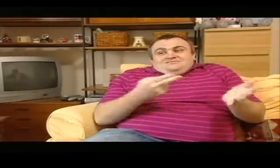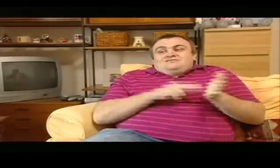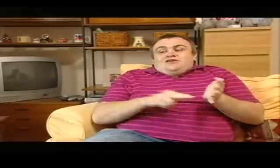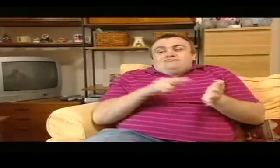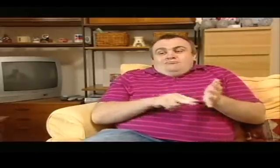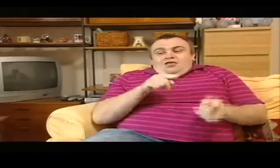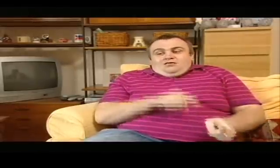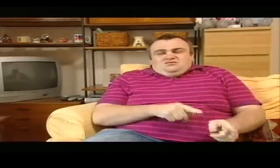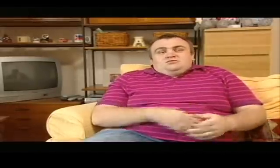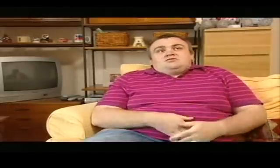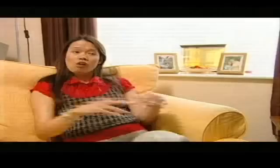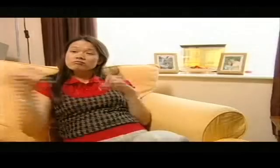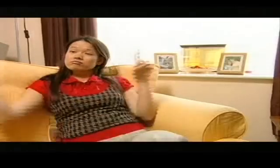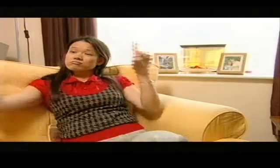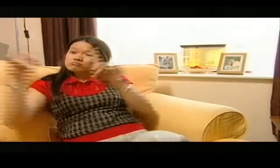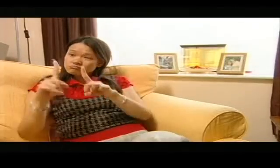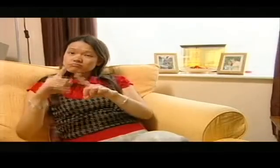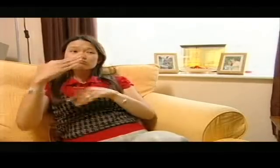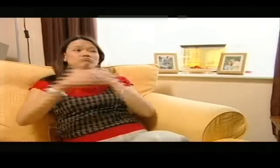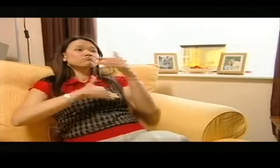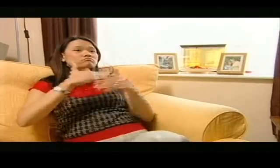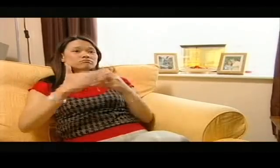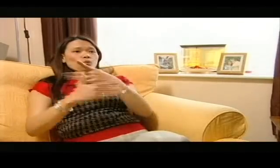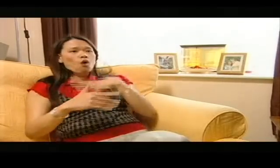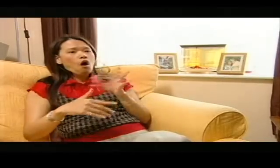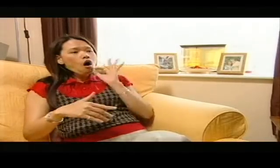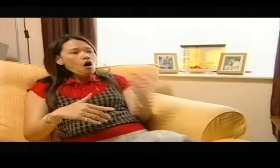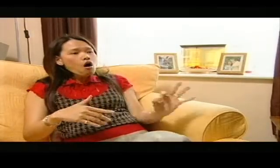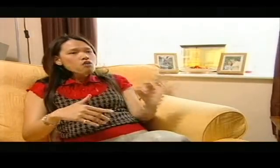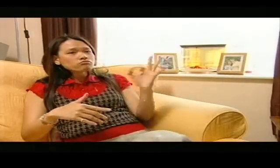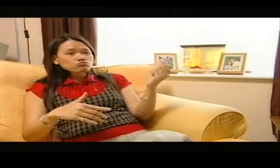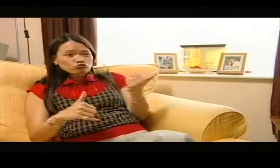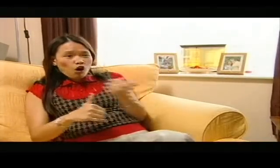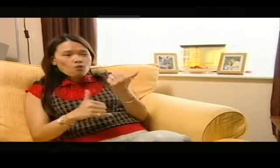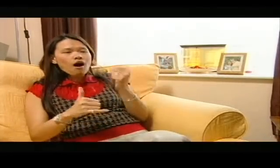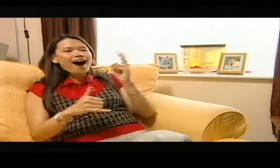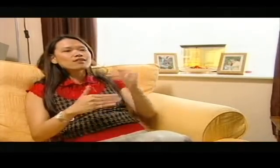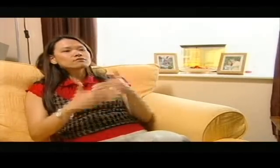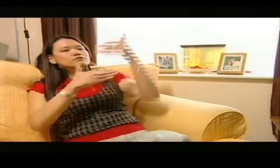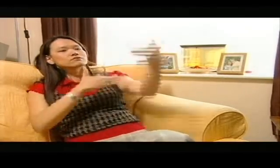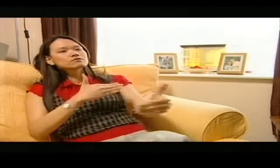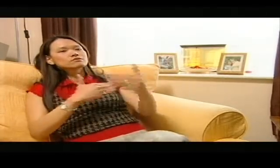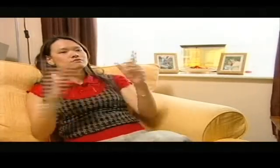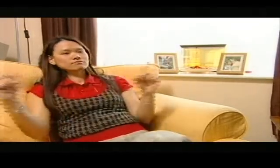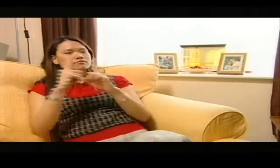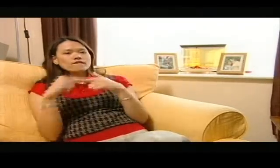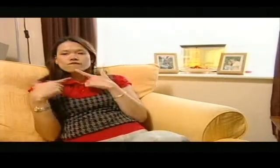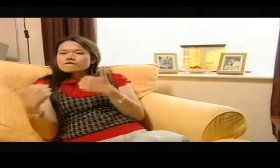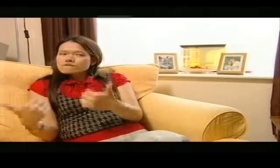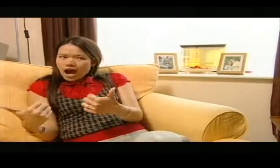FSL. It's just natural. When we first met, Andrew asked if we could meet up again. I thought that was fine, that's normal.